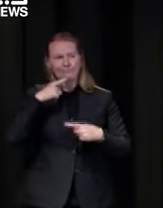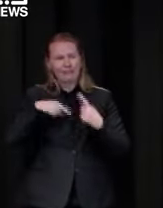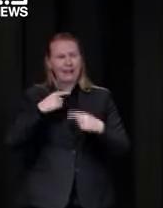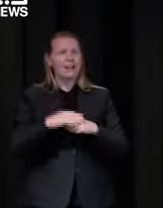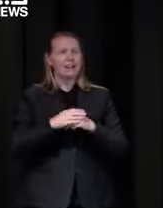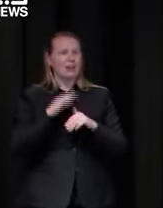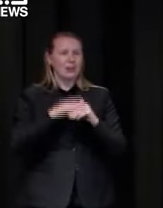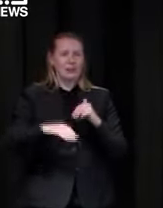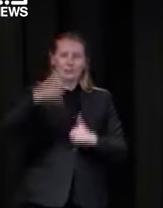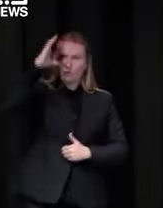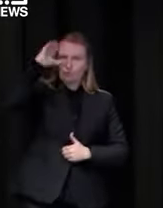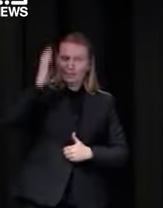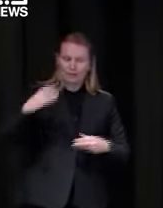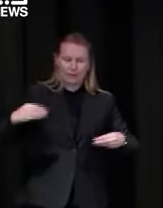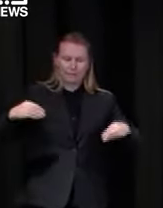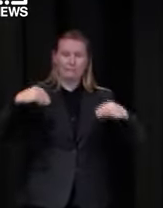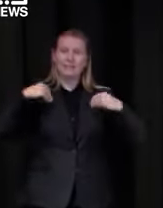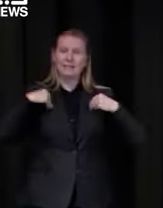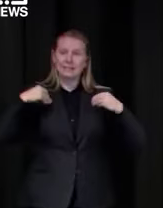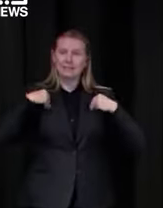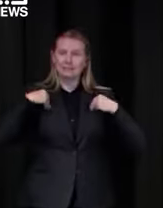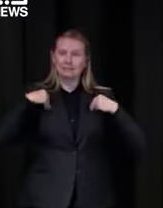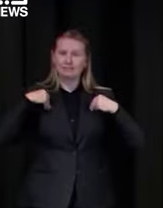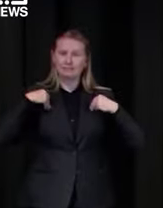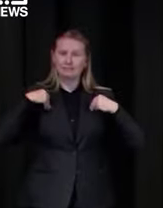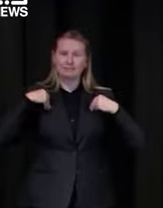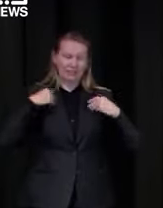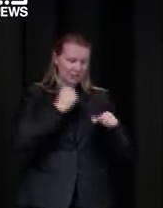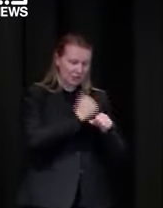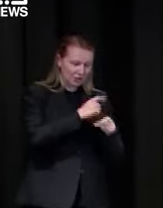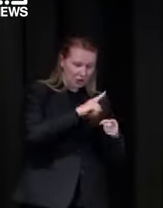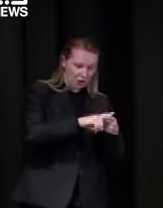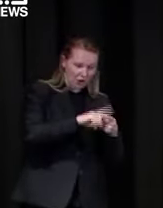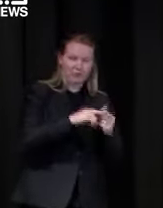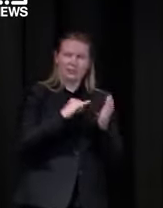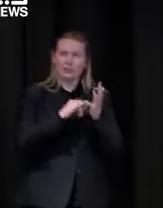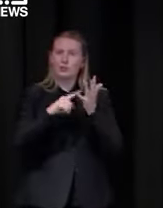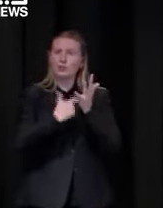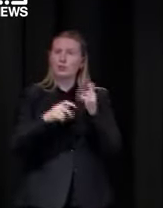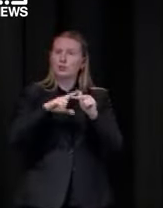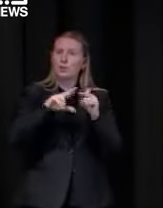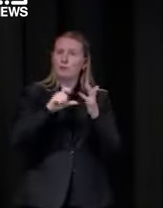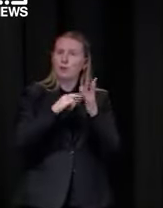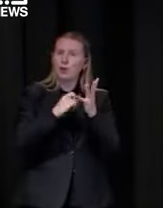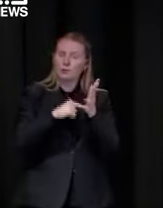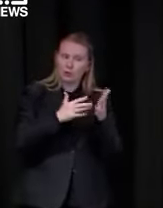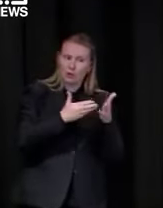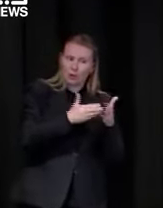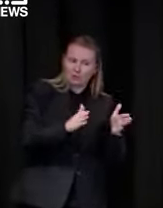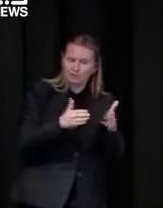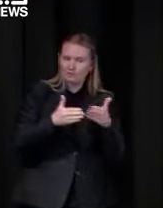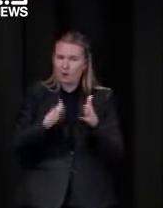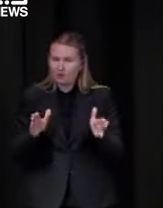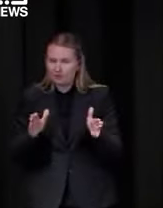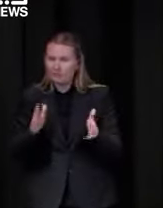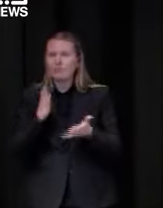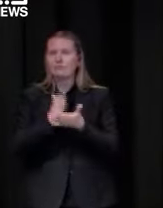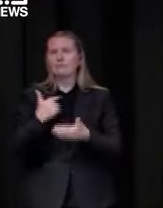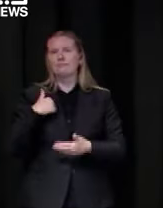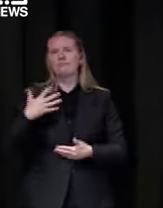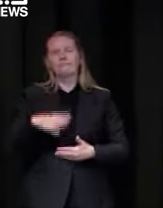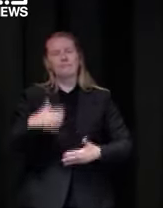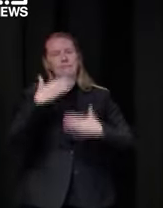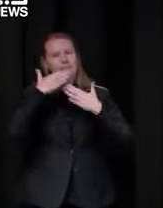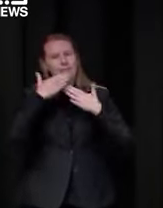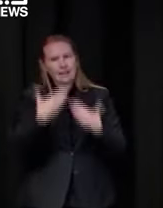particularly as we take geelong and surf coast out of those lockdown restrictions um firstly i want to thank all regional businesses for the really hard